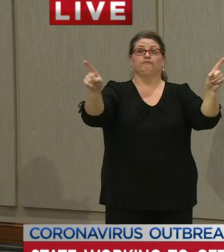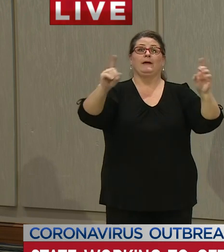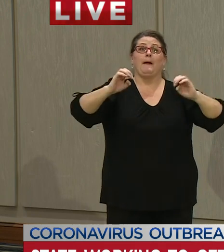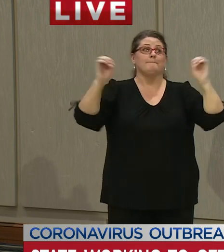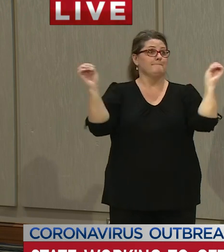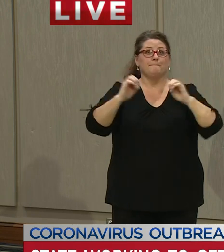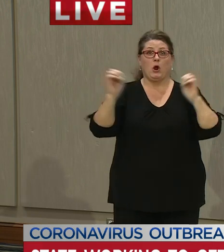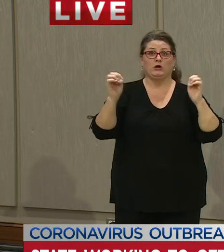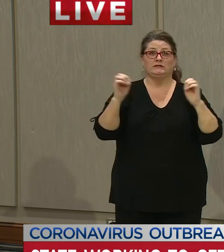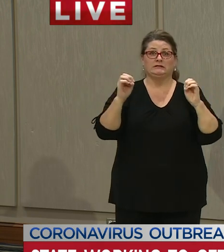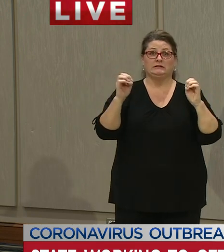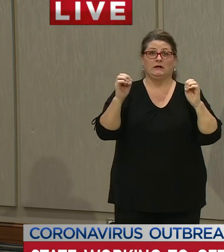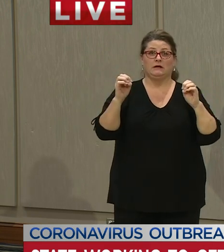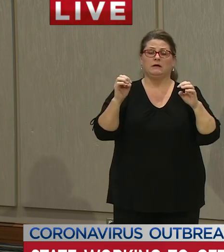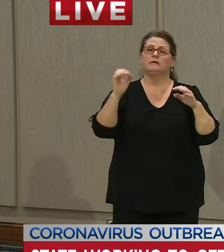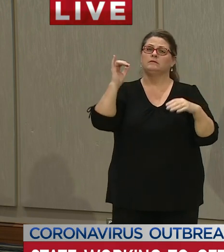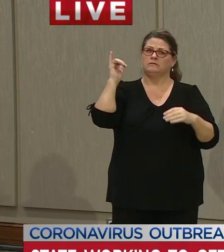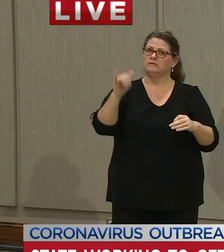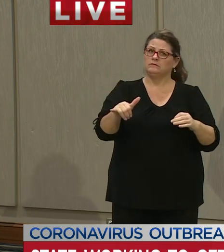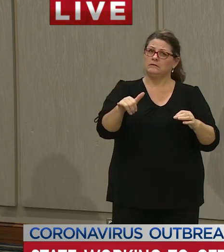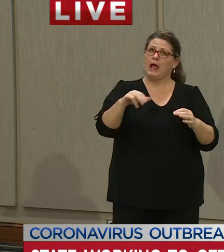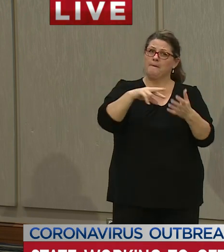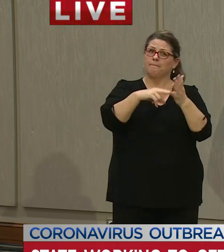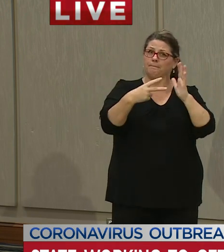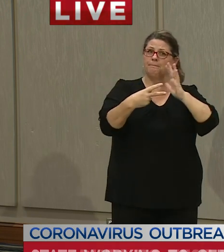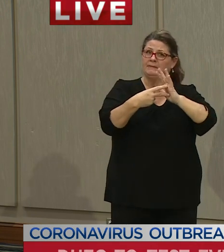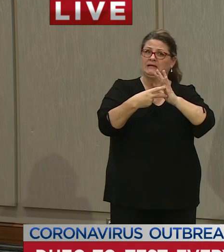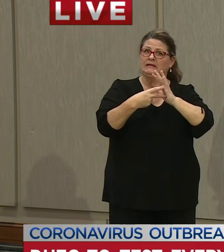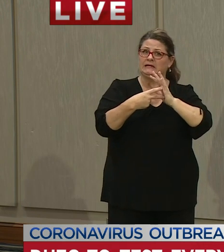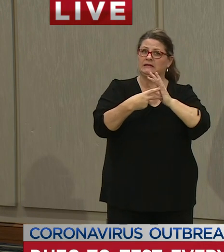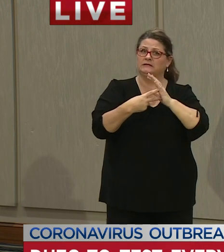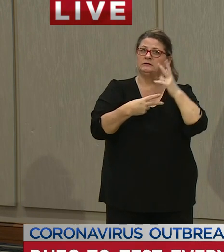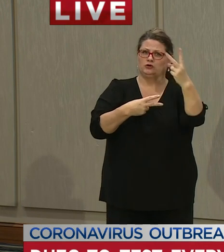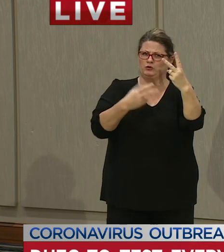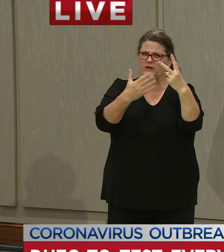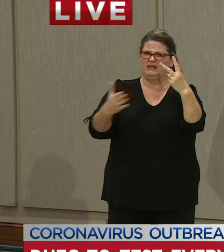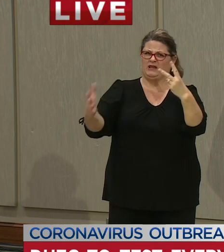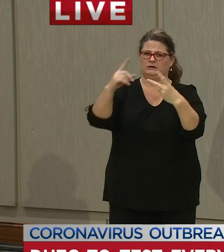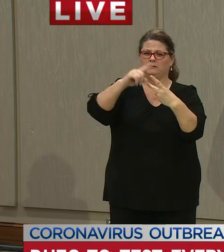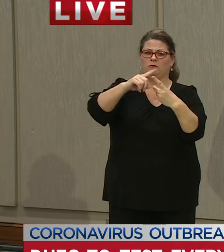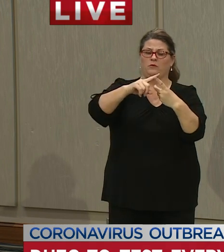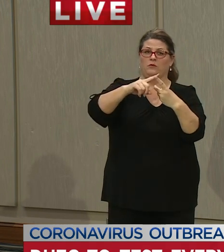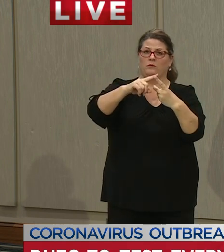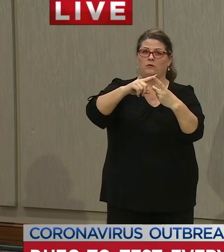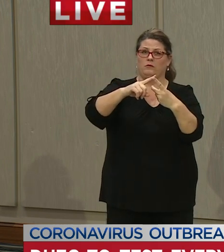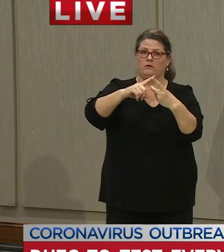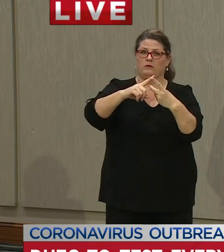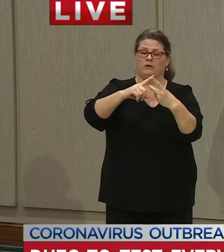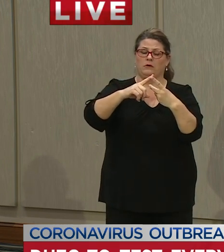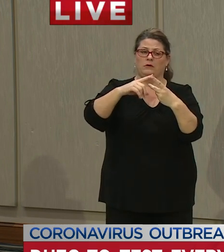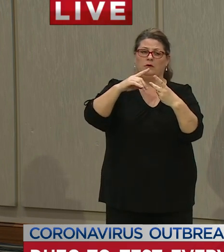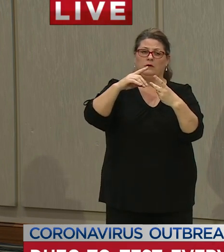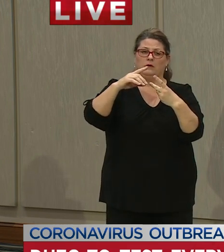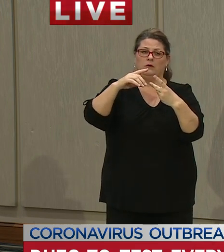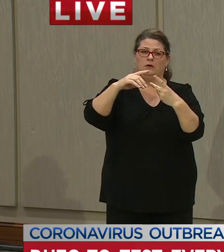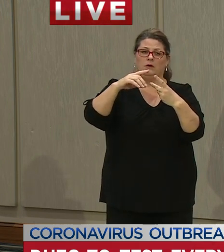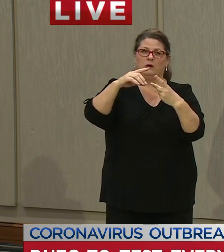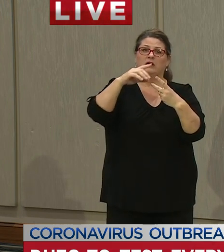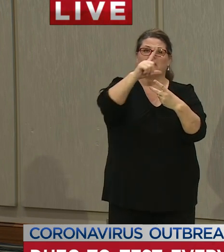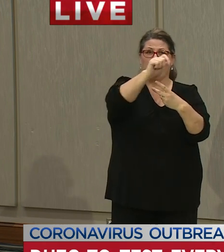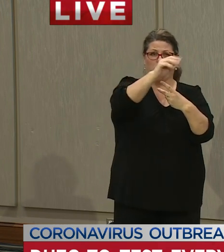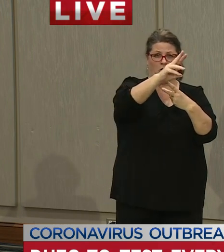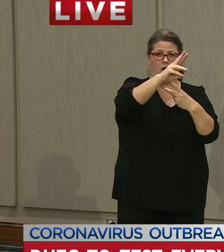that that automatically activates two things one is the the law that